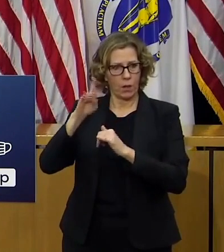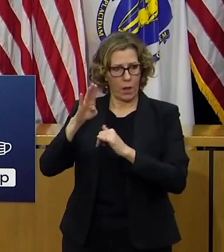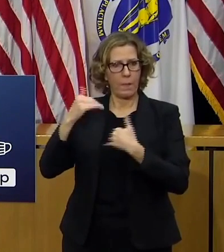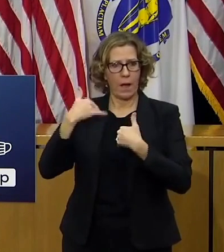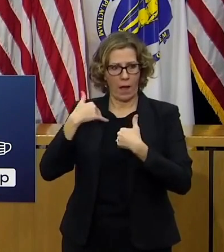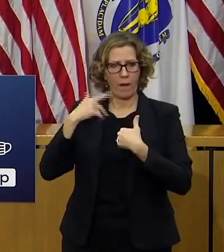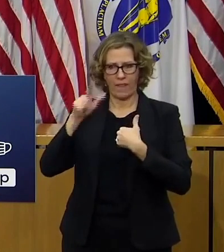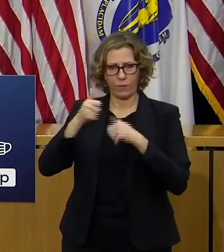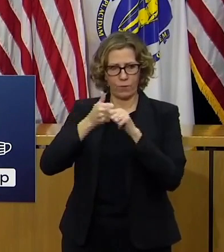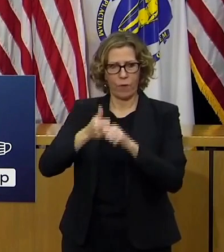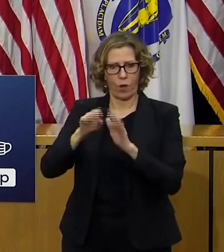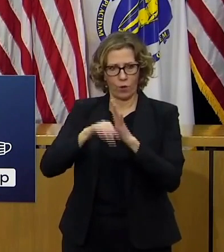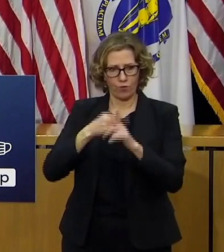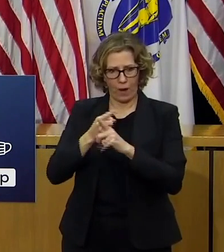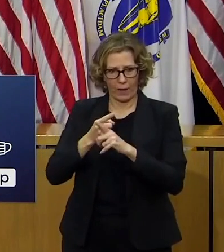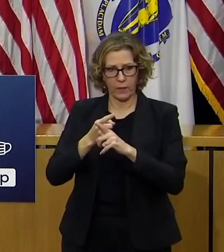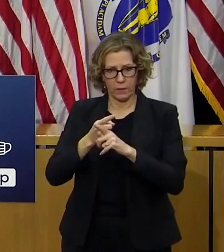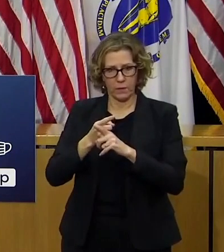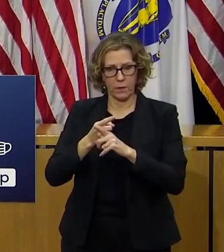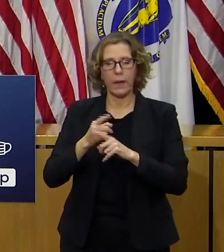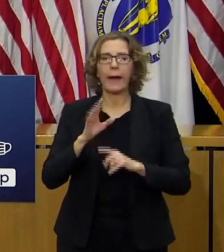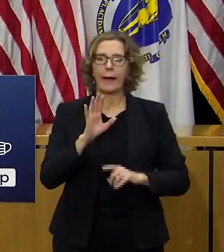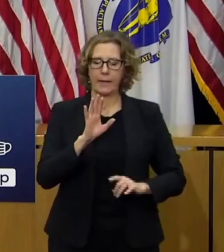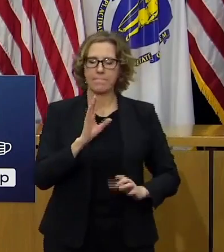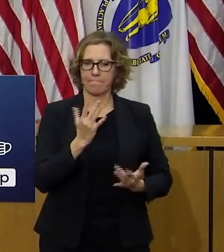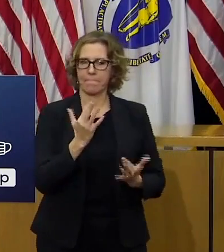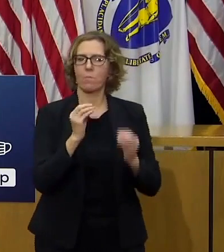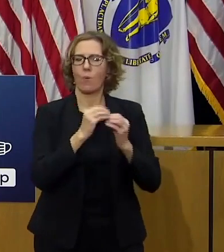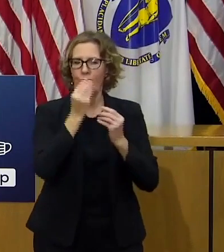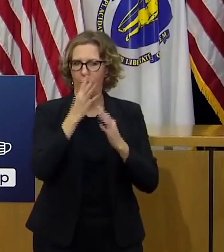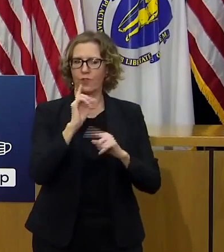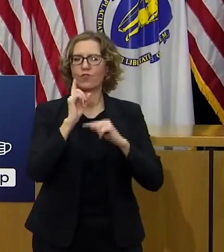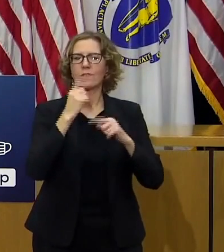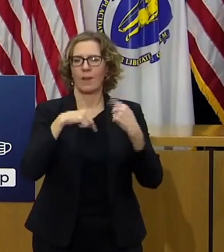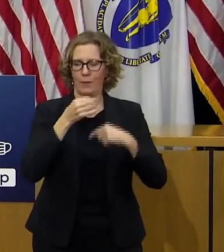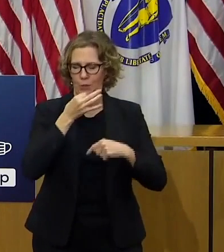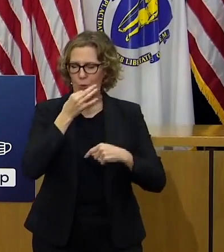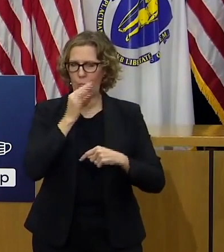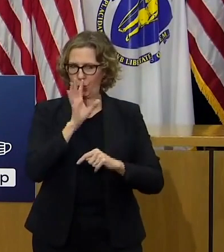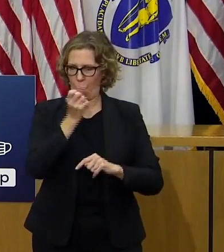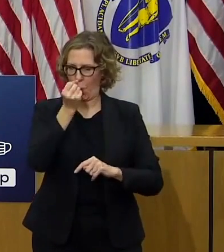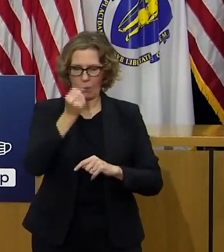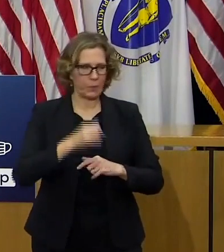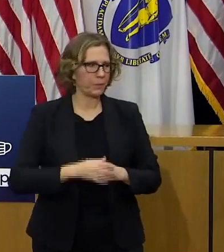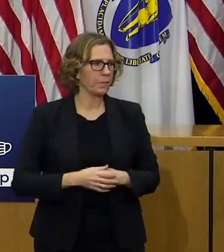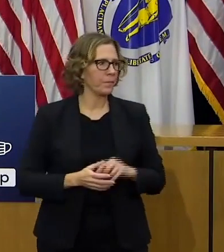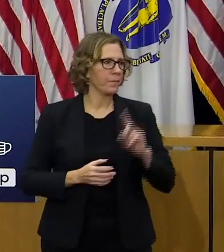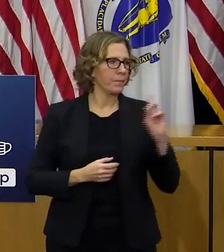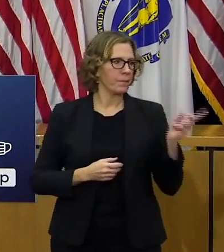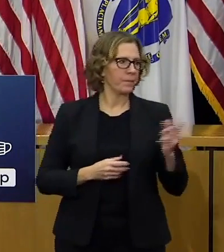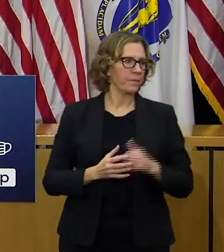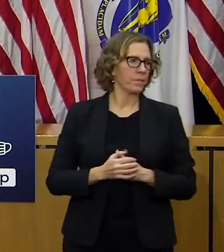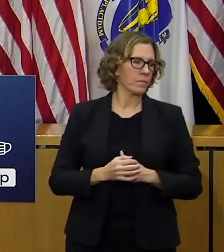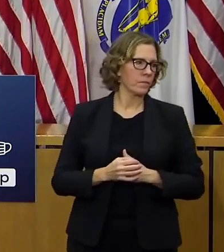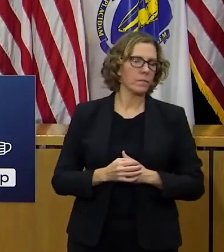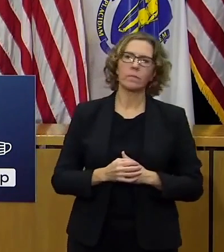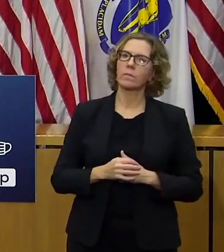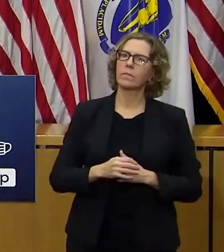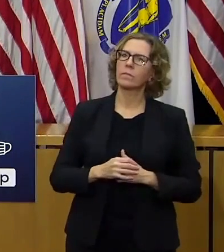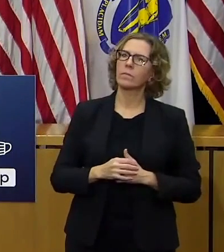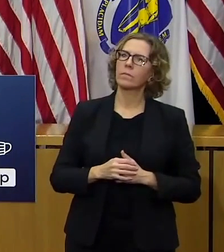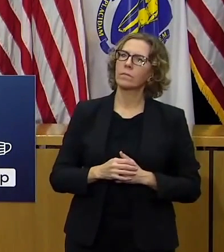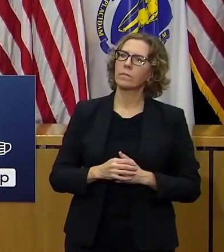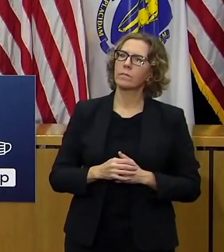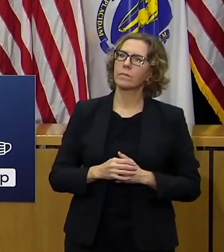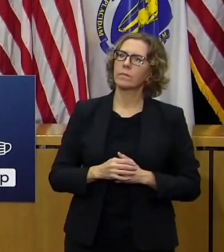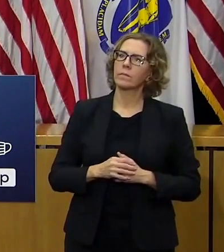are there any progress on the bids of the pilot projects involving um possible third-party app pilots or communities